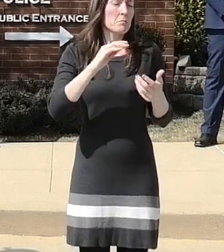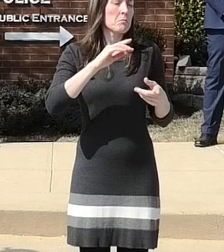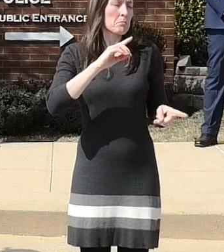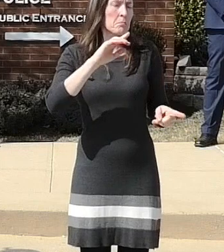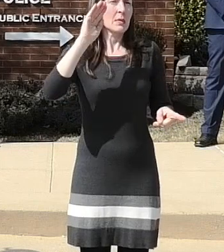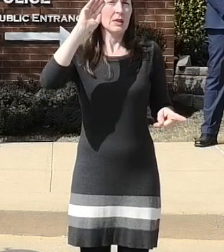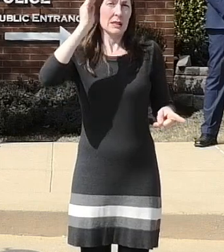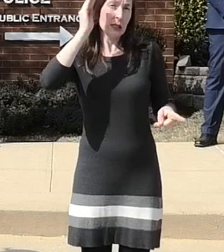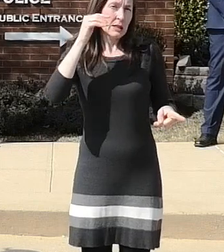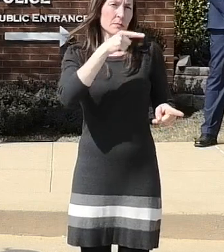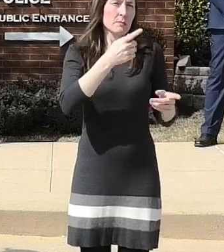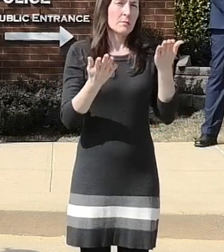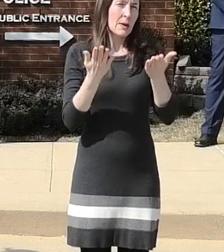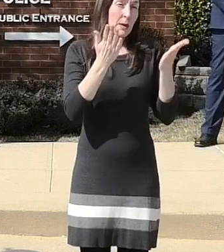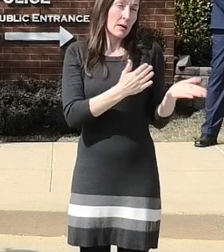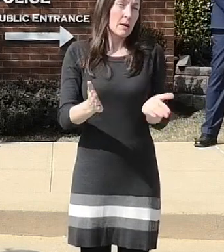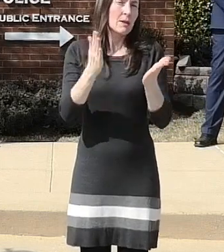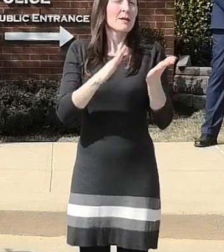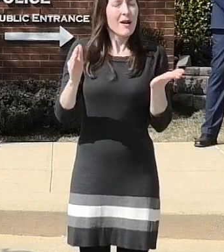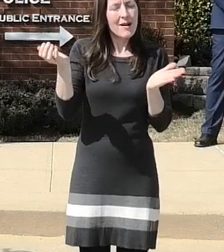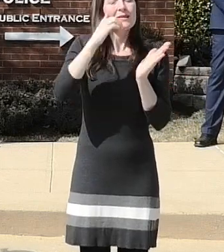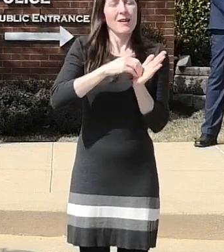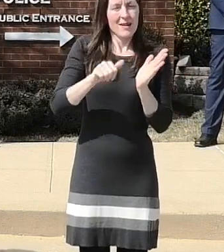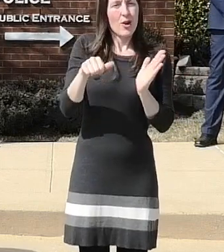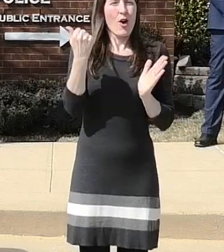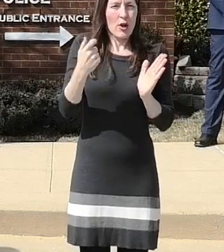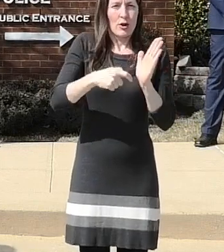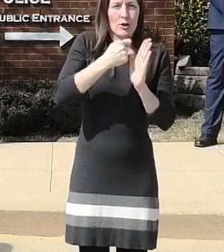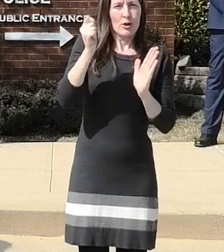he may be preparing to commit another arson